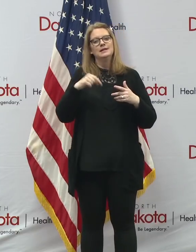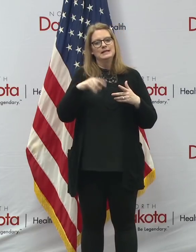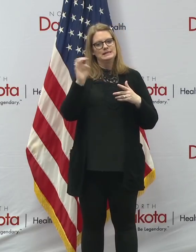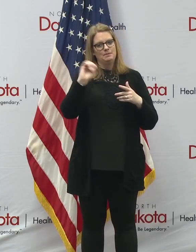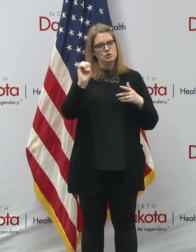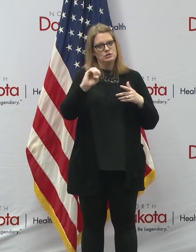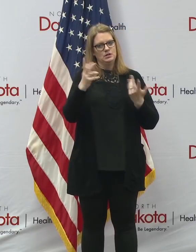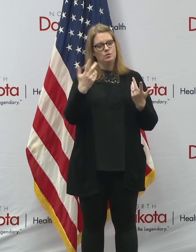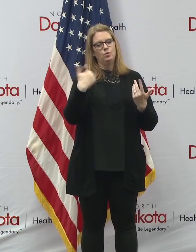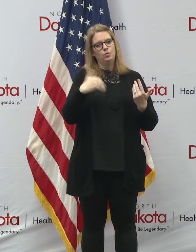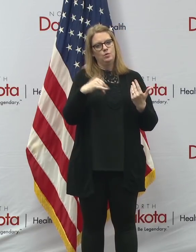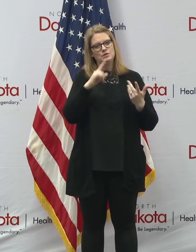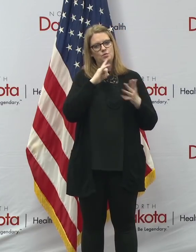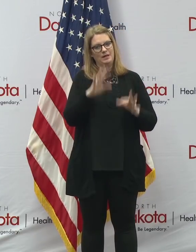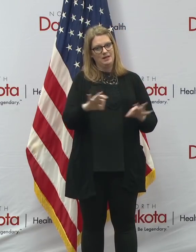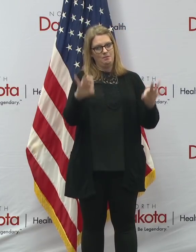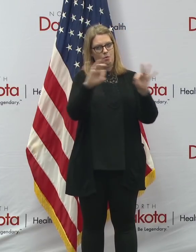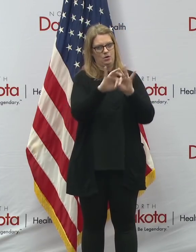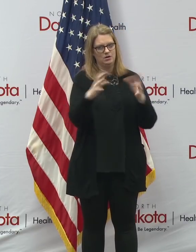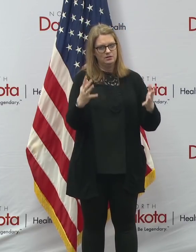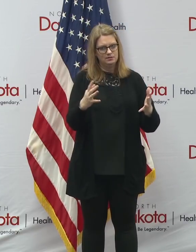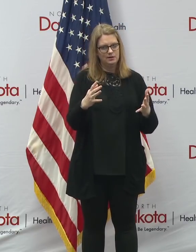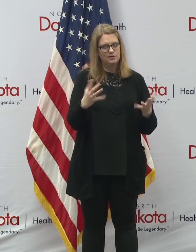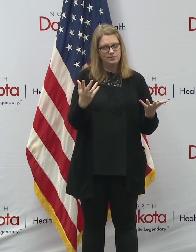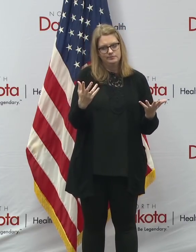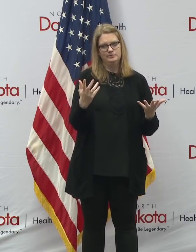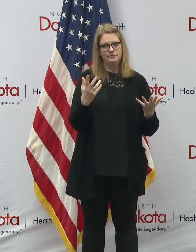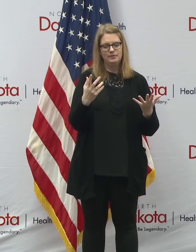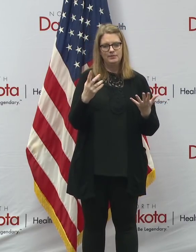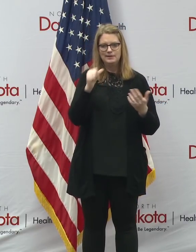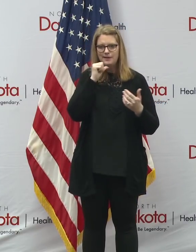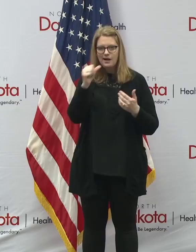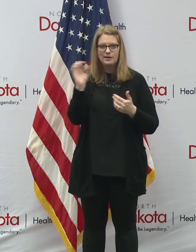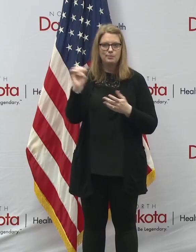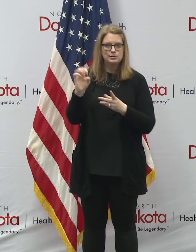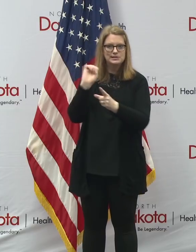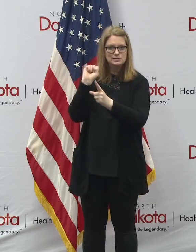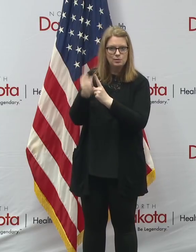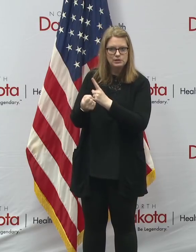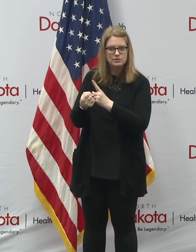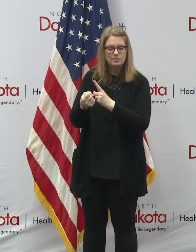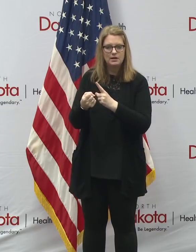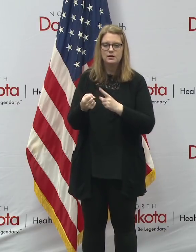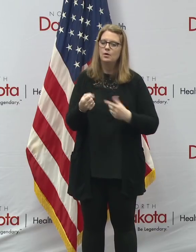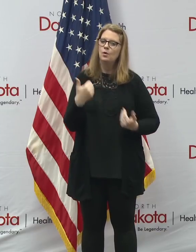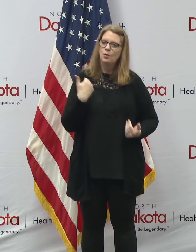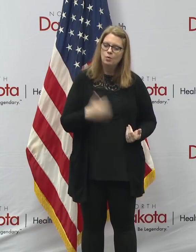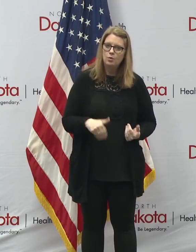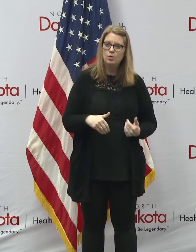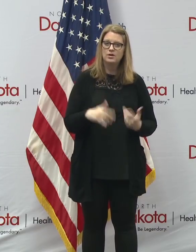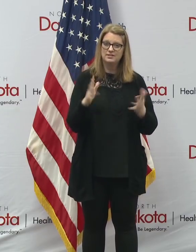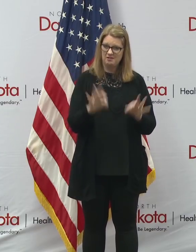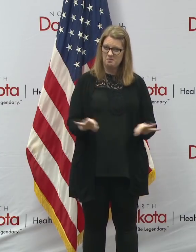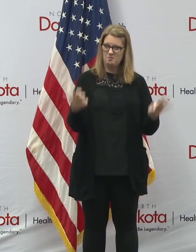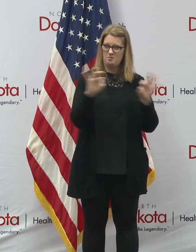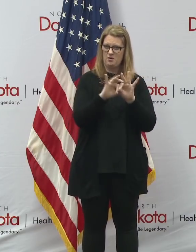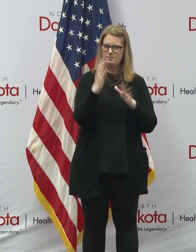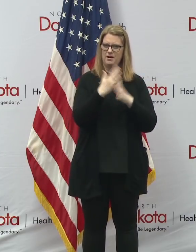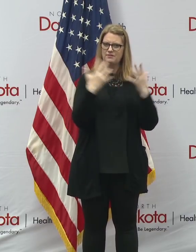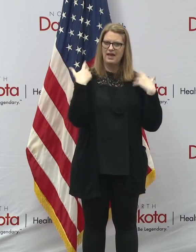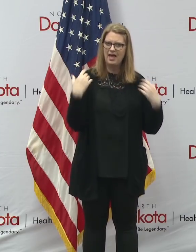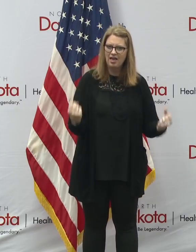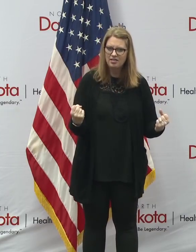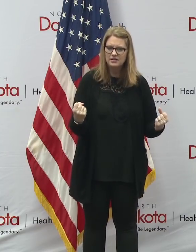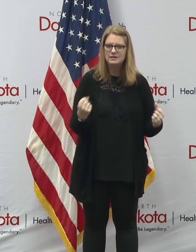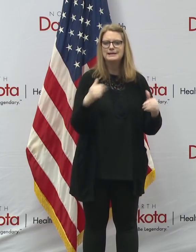more important than ever. But even without the emergency, we know that one of the one of the fundamentals of health is access to safe and